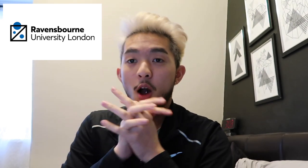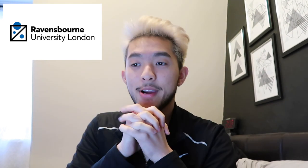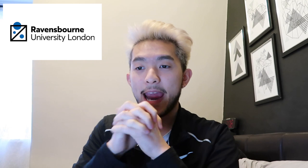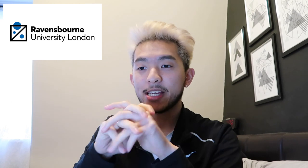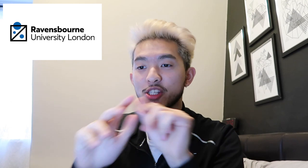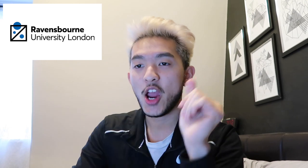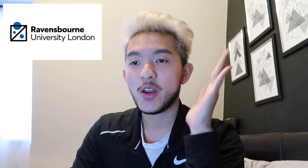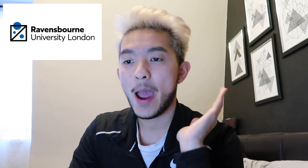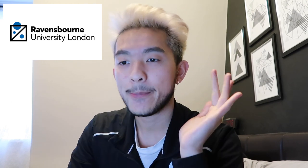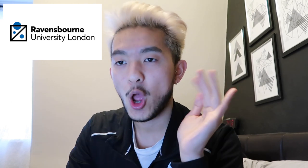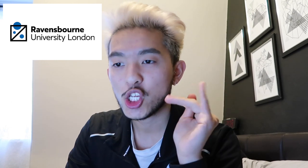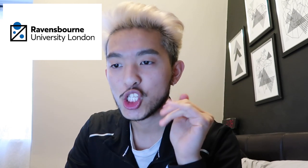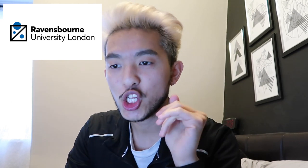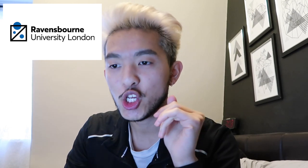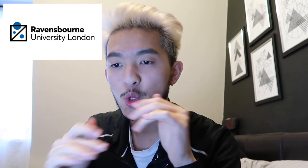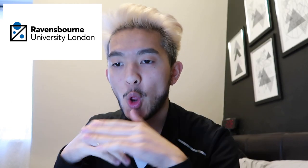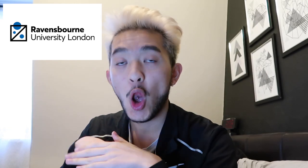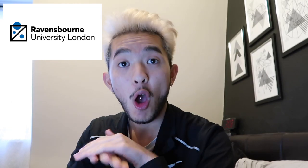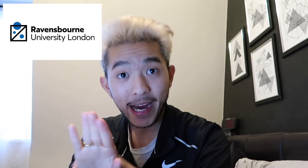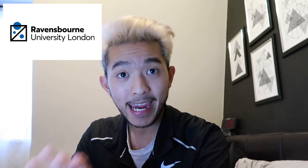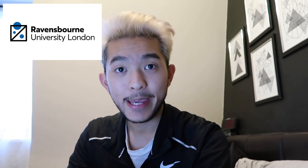Okay so I'm going to lock in.